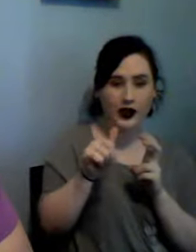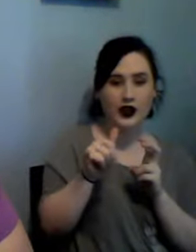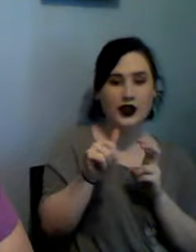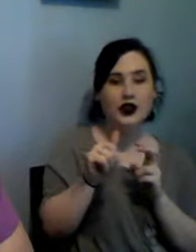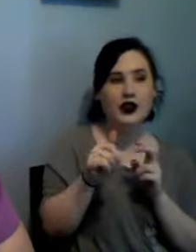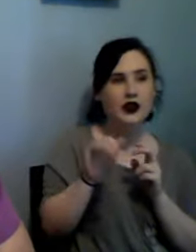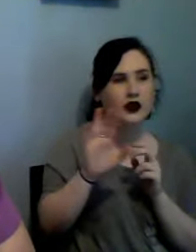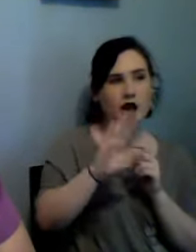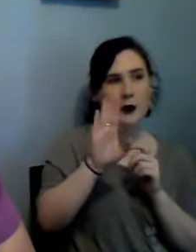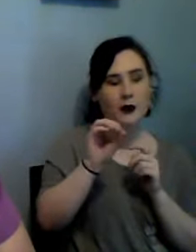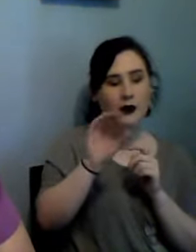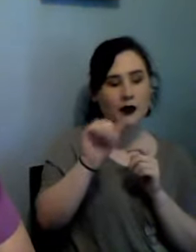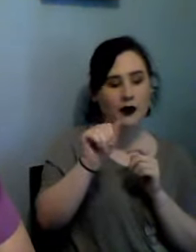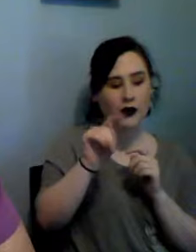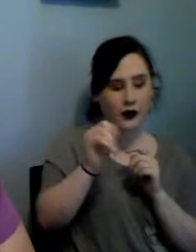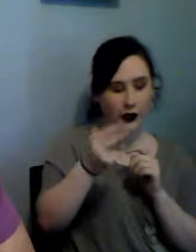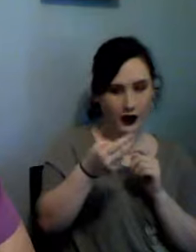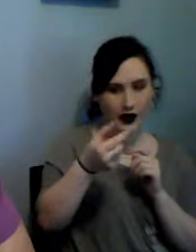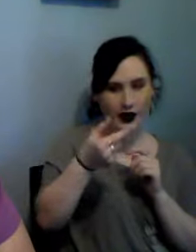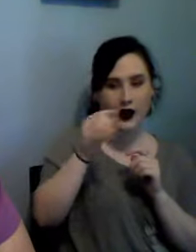that one will be for my husband too